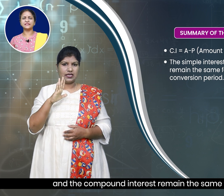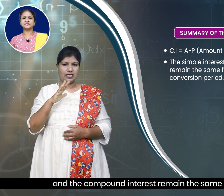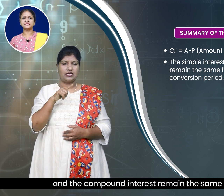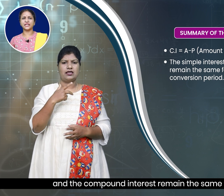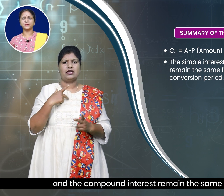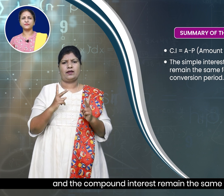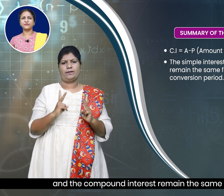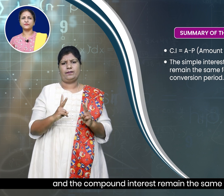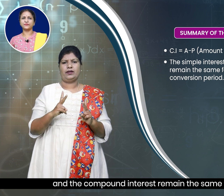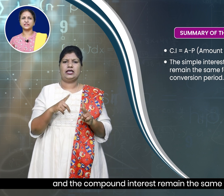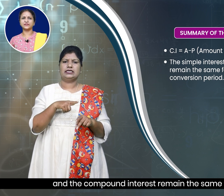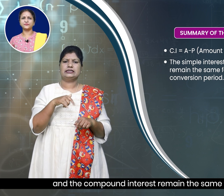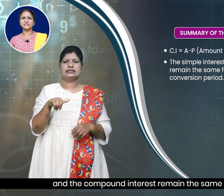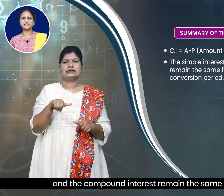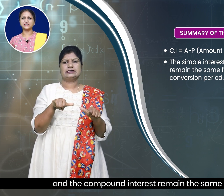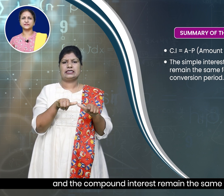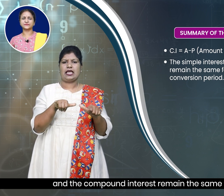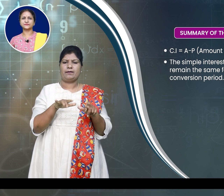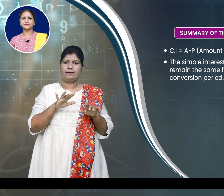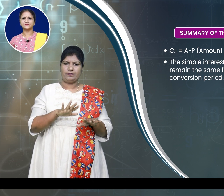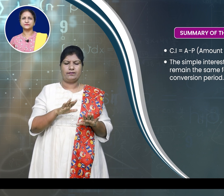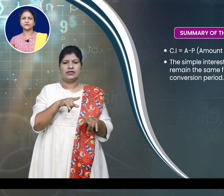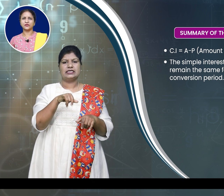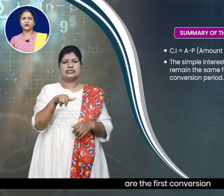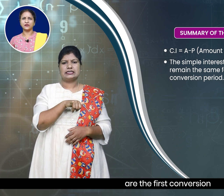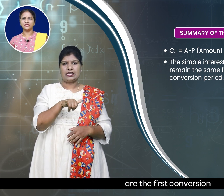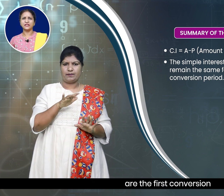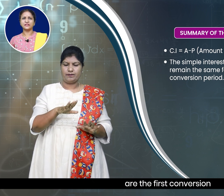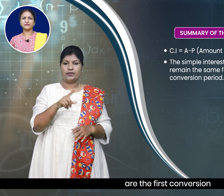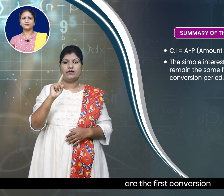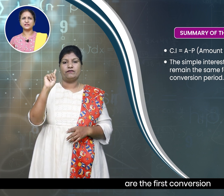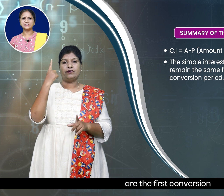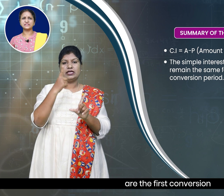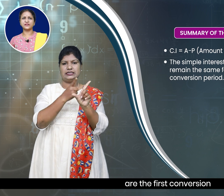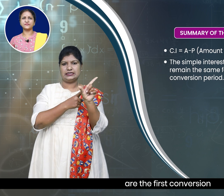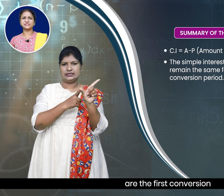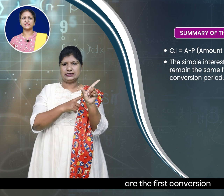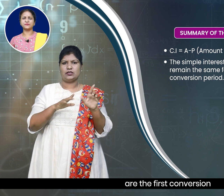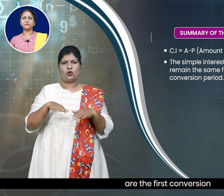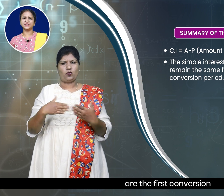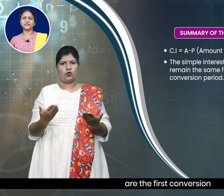the same for the first year or the first conversion period.